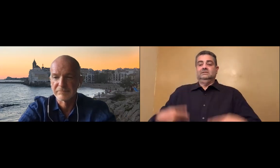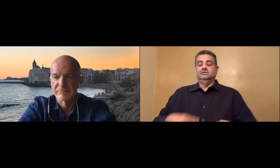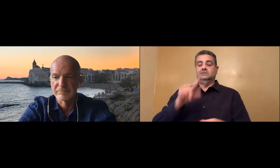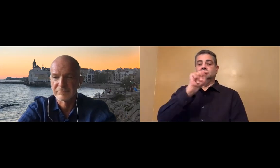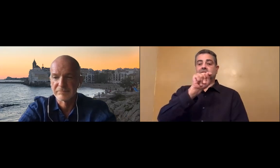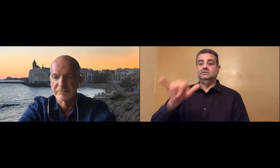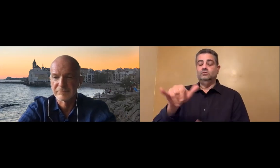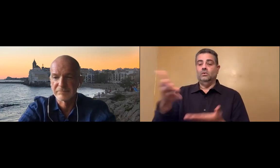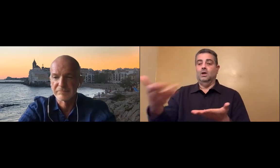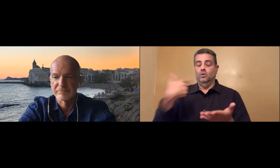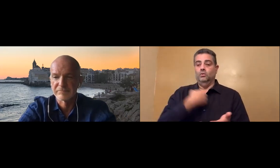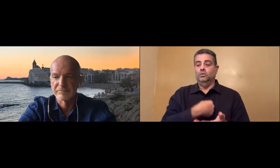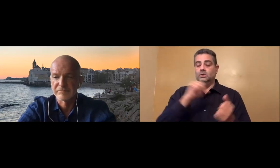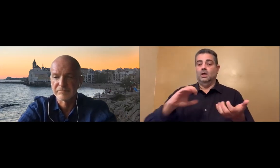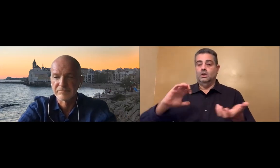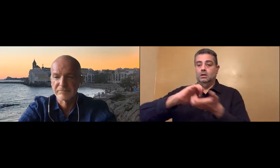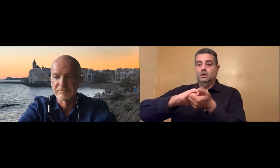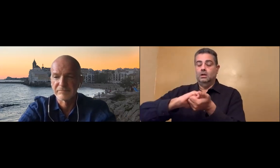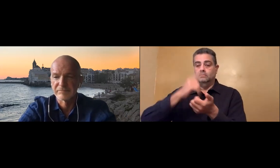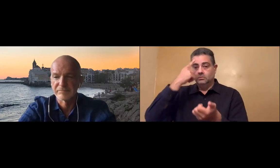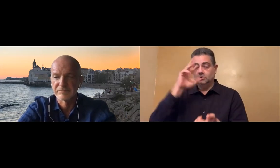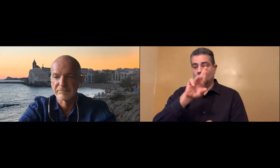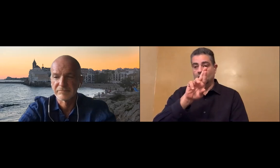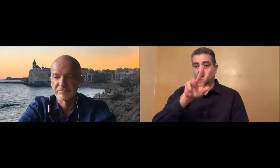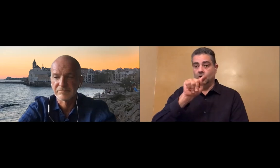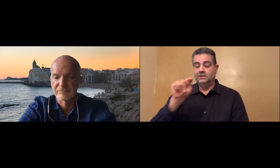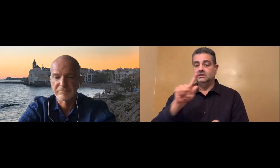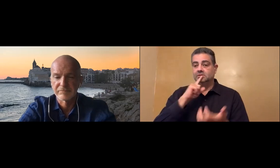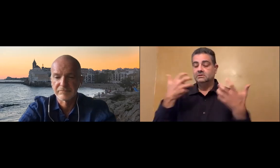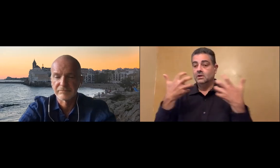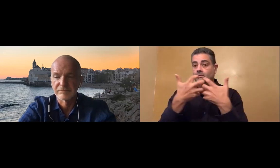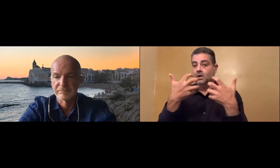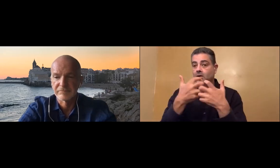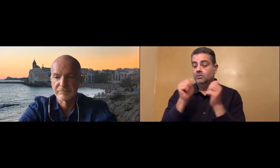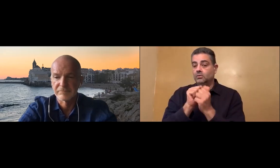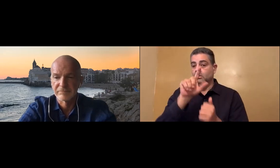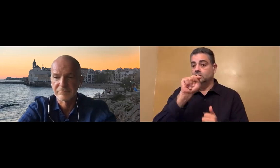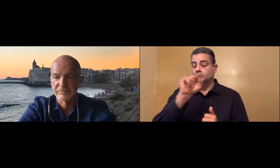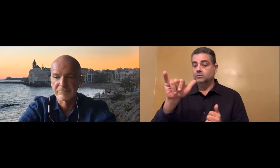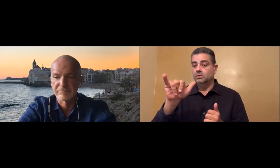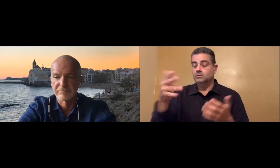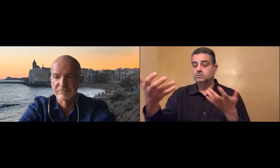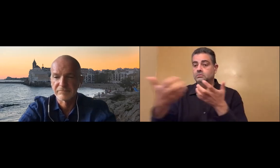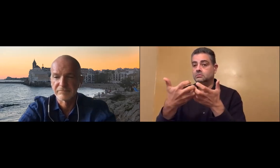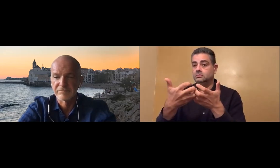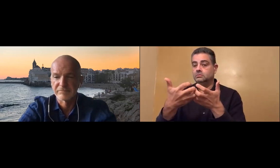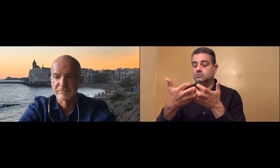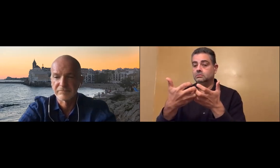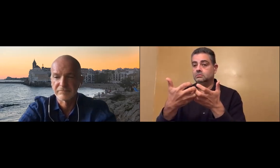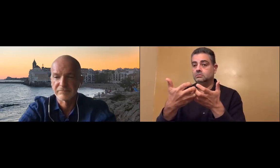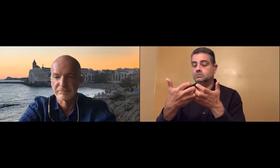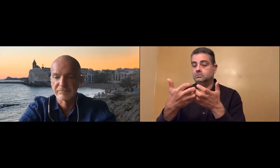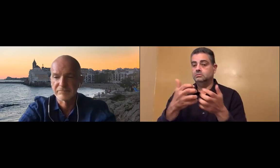direct calls to someone who uses a TTY. Our TT in